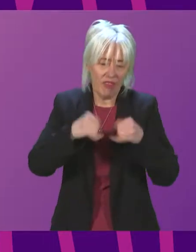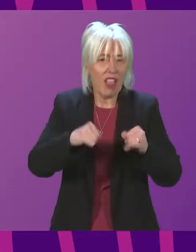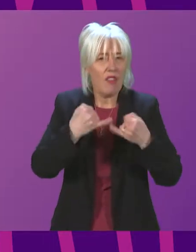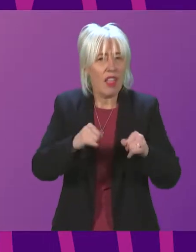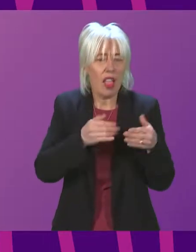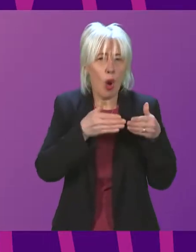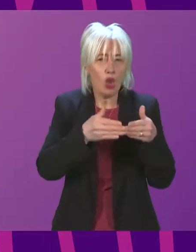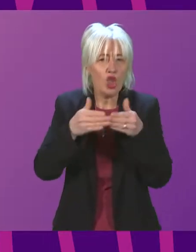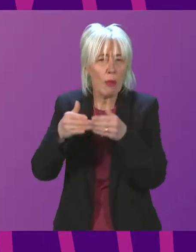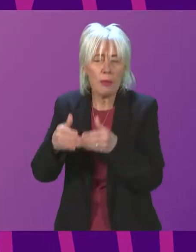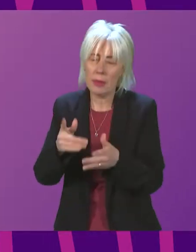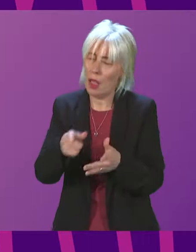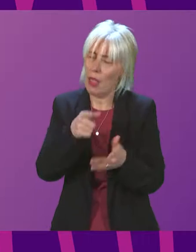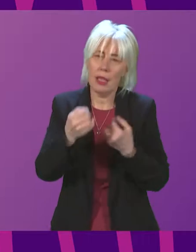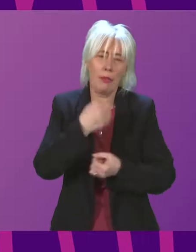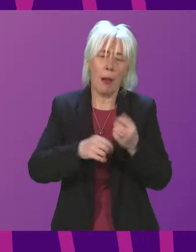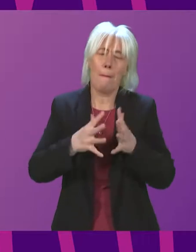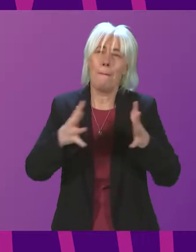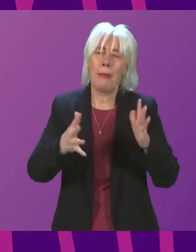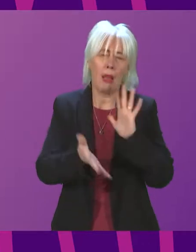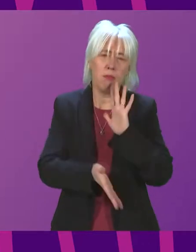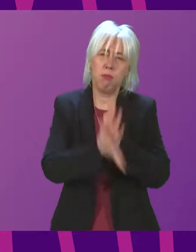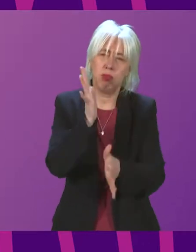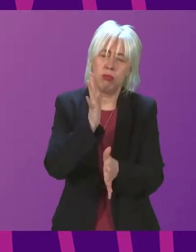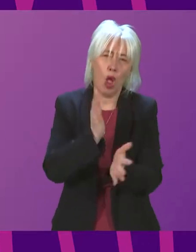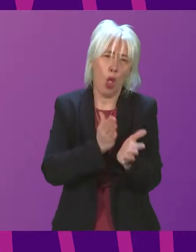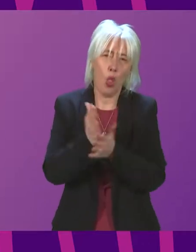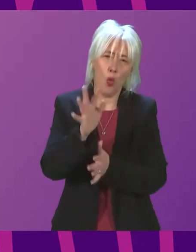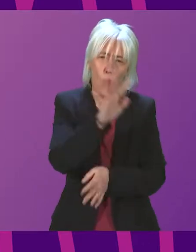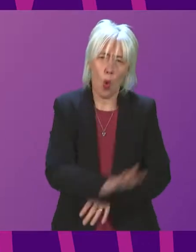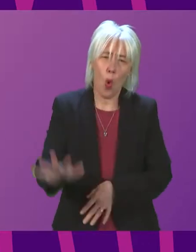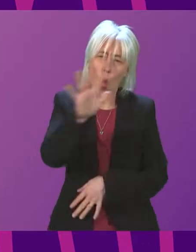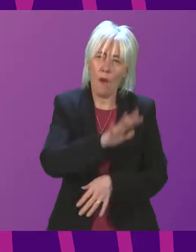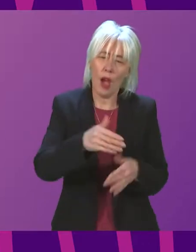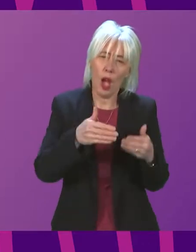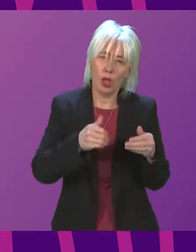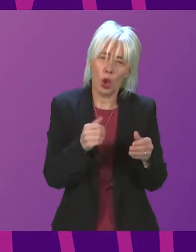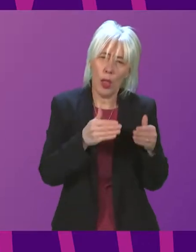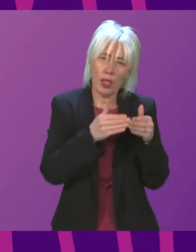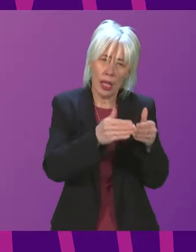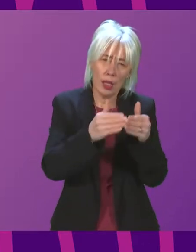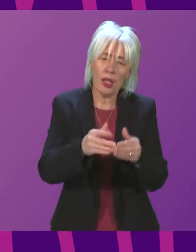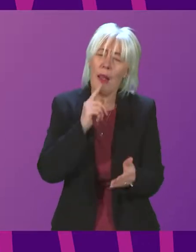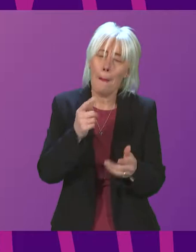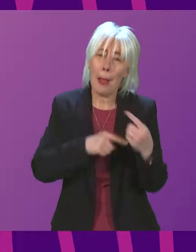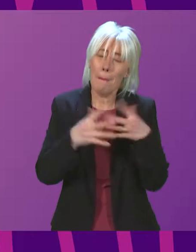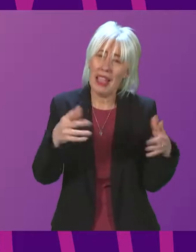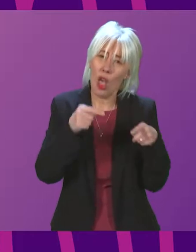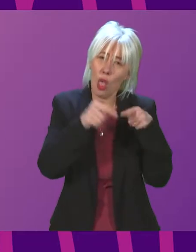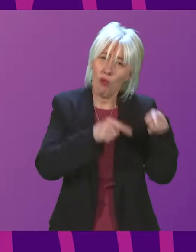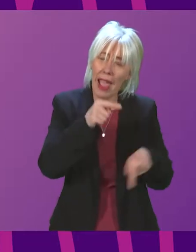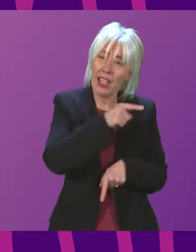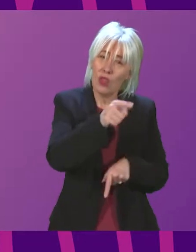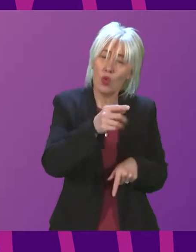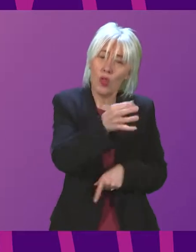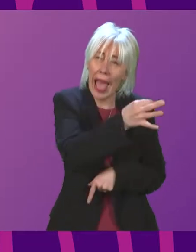has led to massive disruption right across the network. He went on to say this represents a real threat to our island's